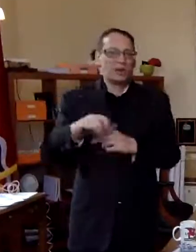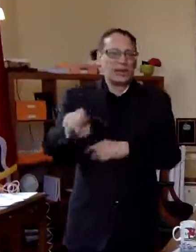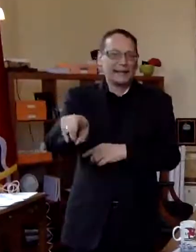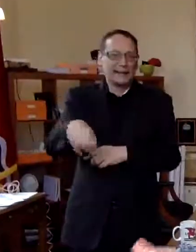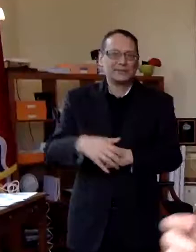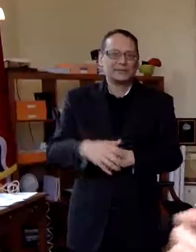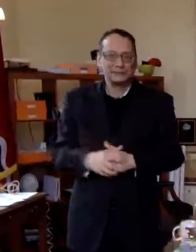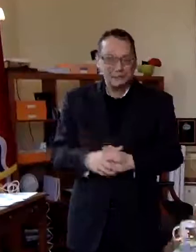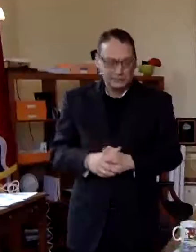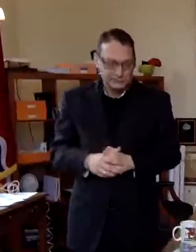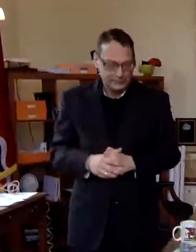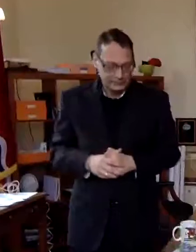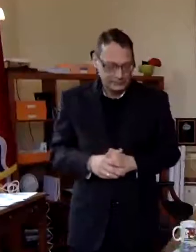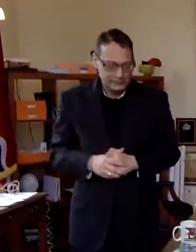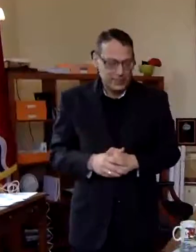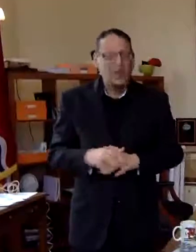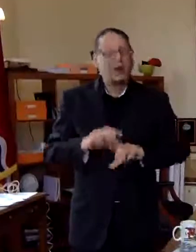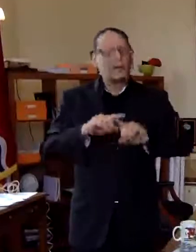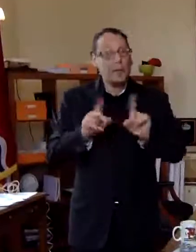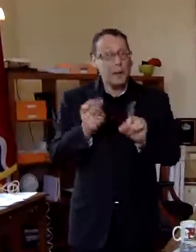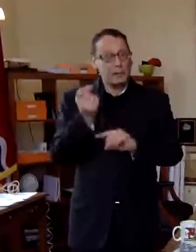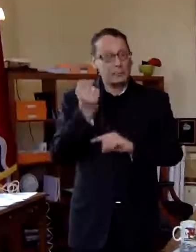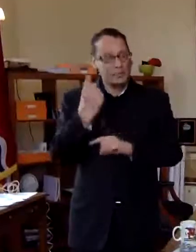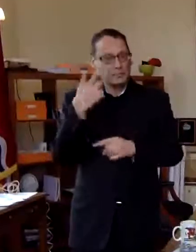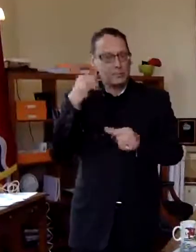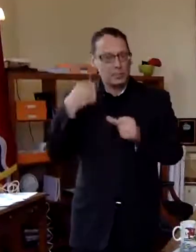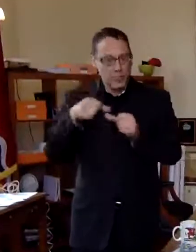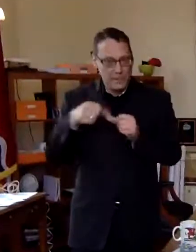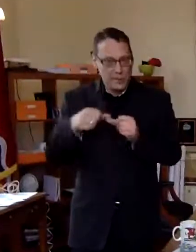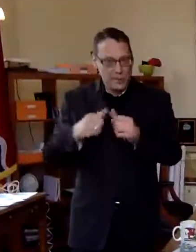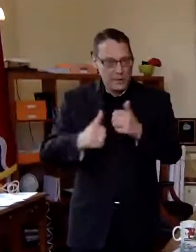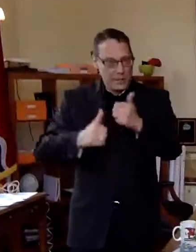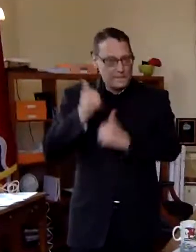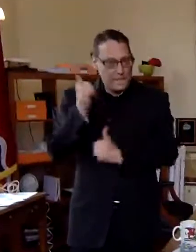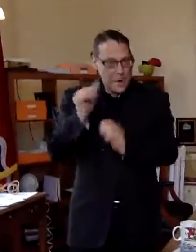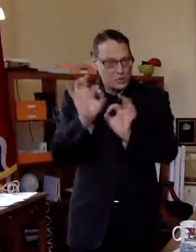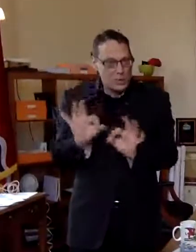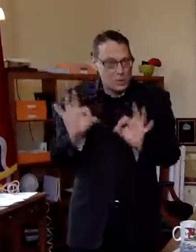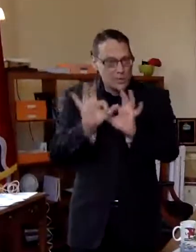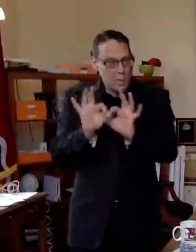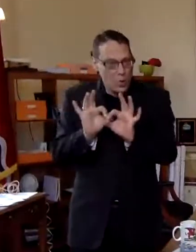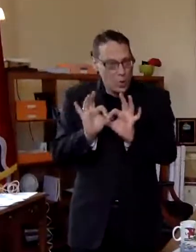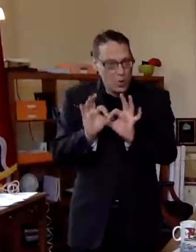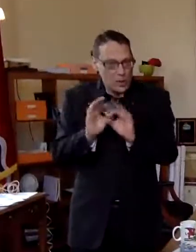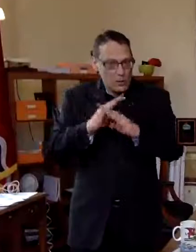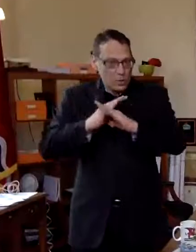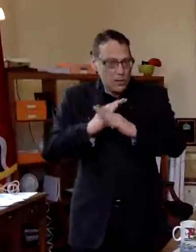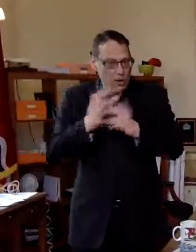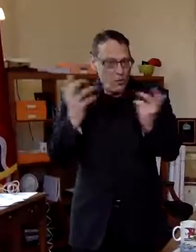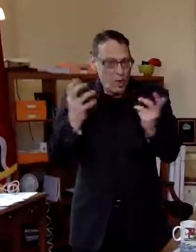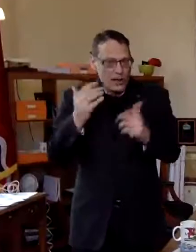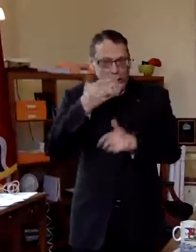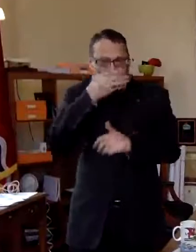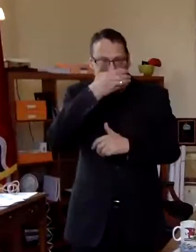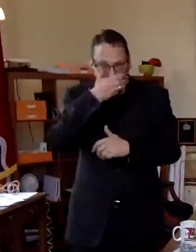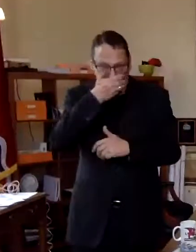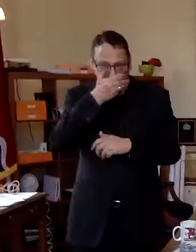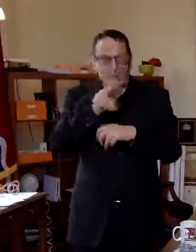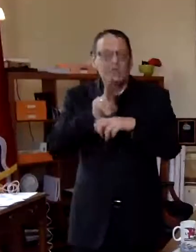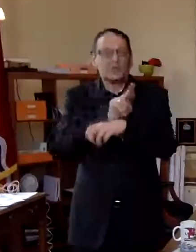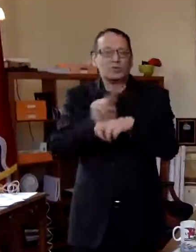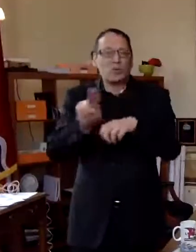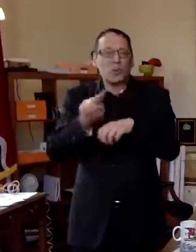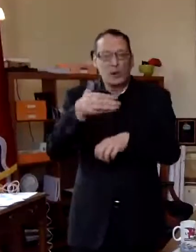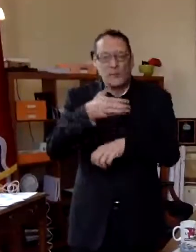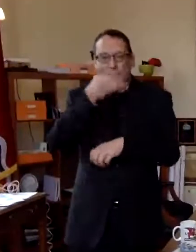it but the thing to do here the most important piece of ppe is a mask and to wear the mask